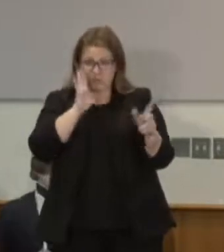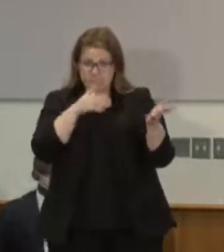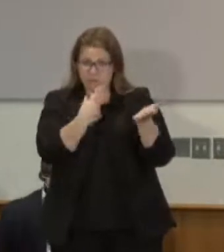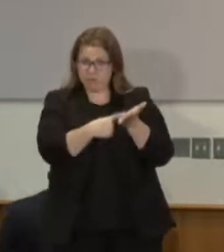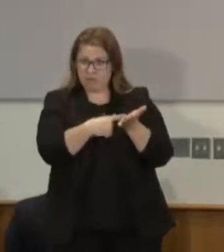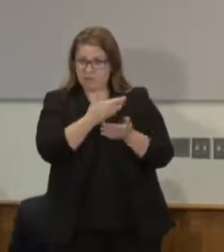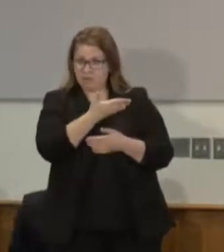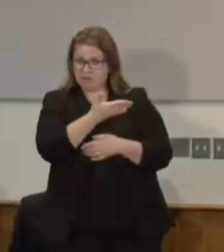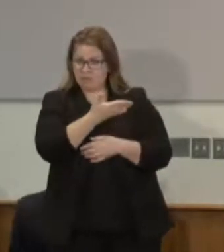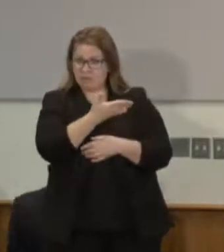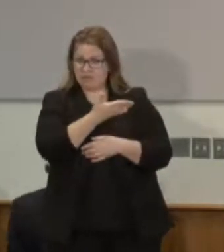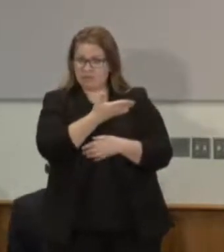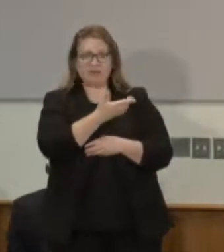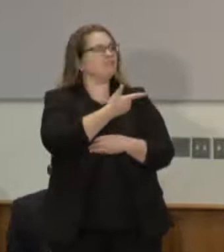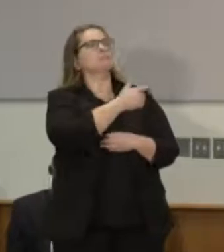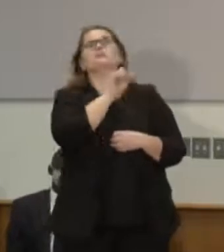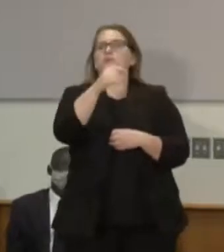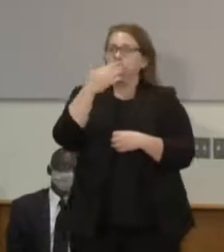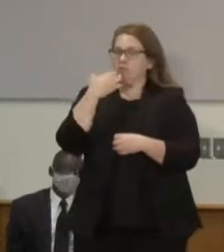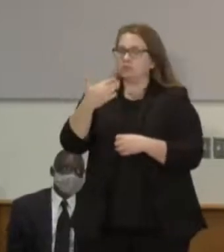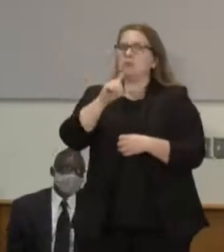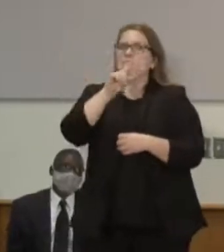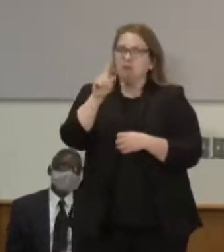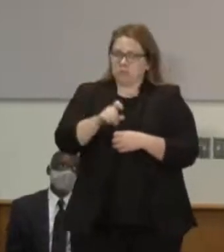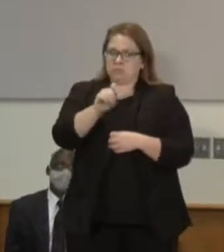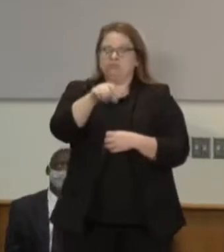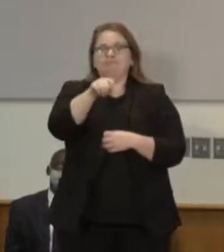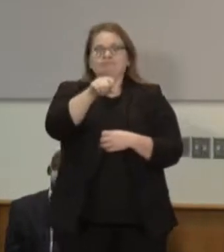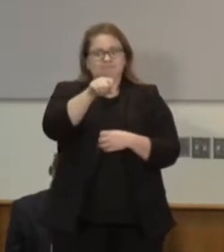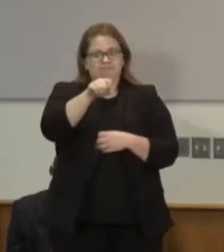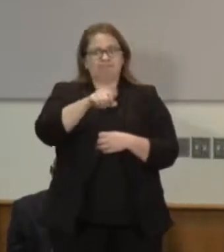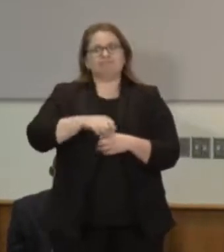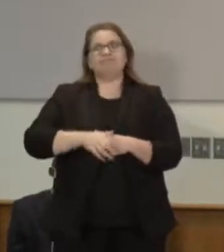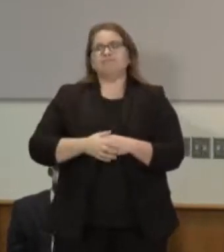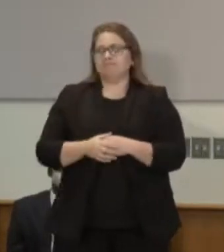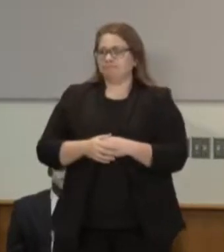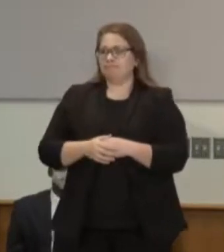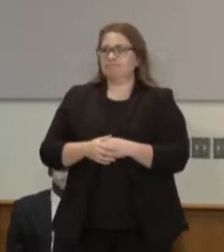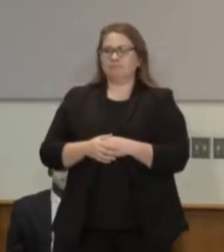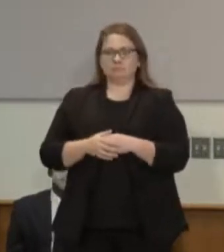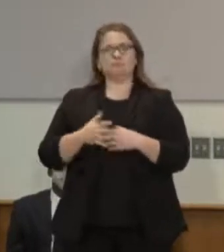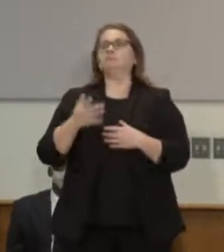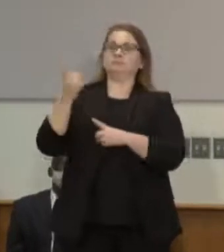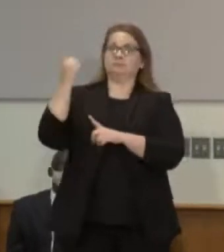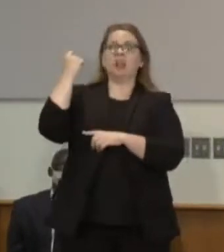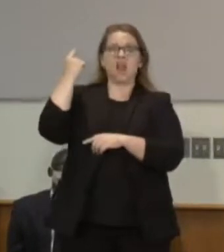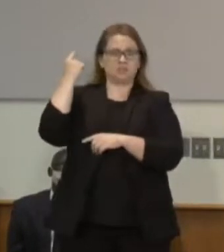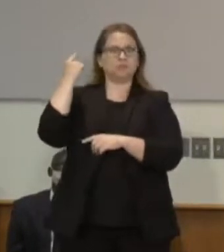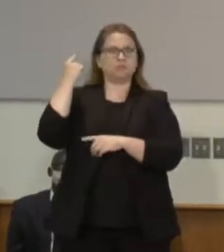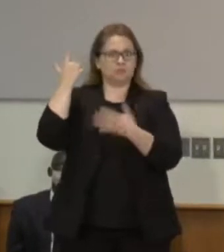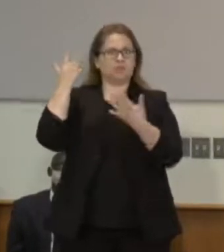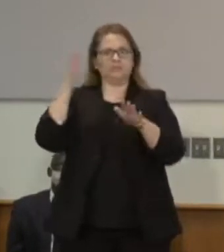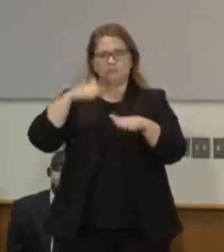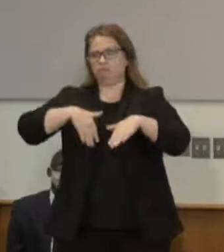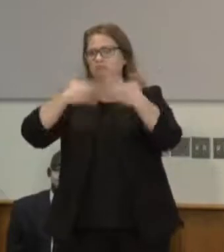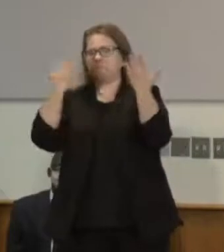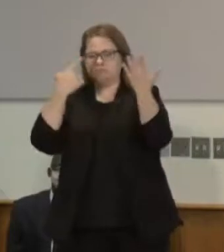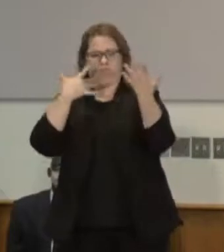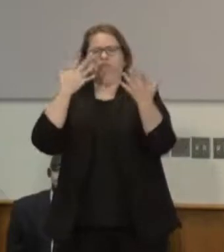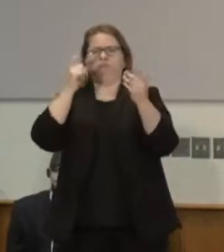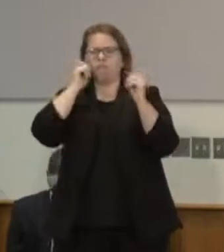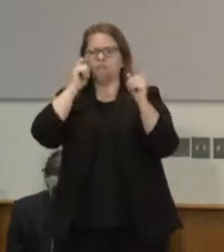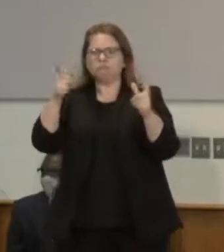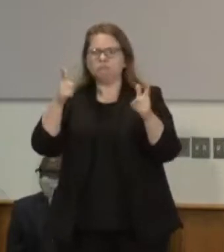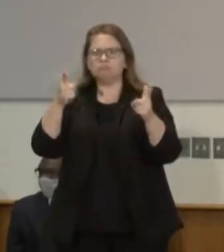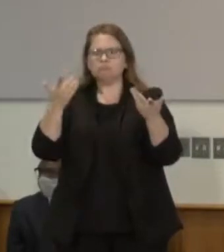great question yes and I think for many of us many were surprised that when that was brought up last year that that was the case yes the banning the box